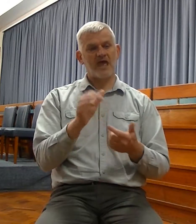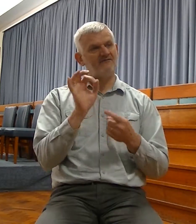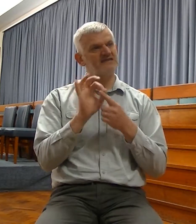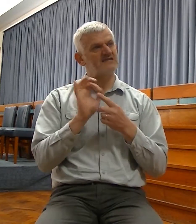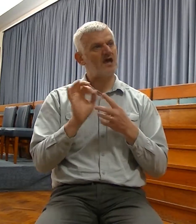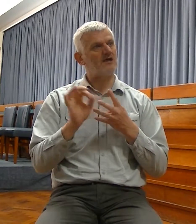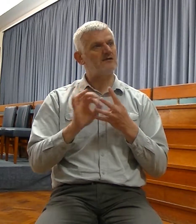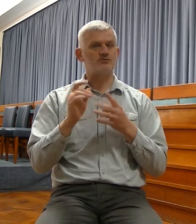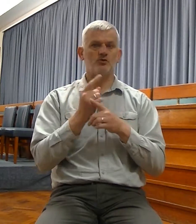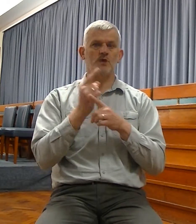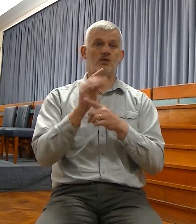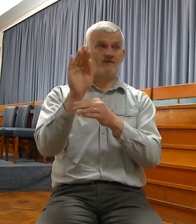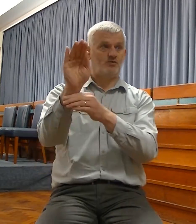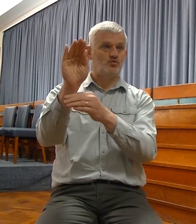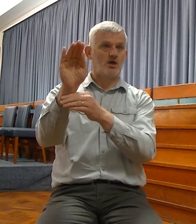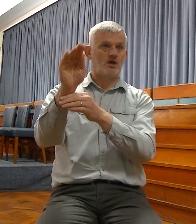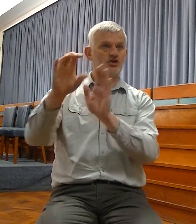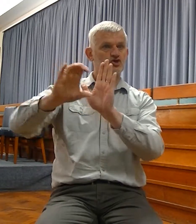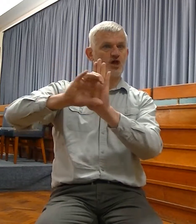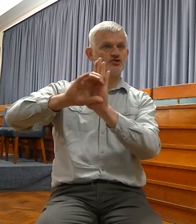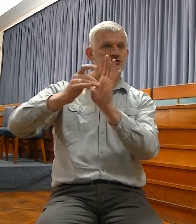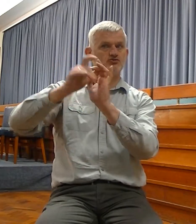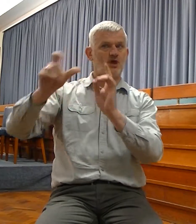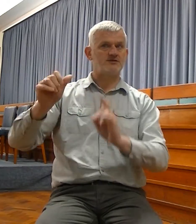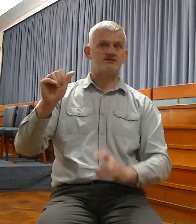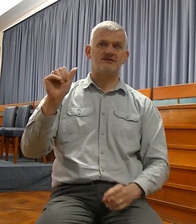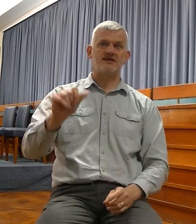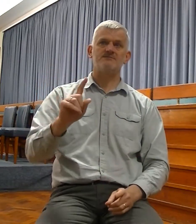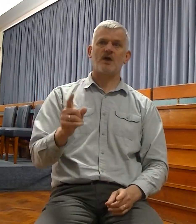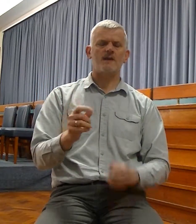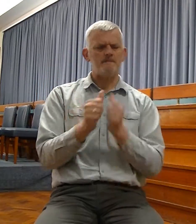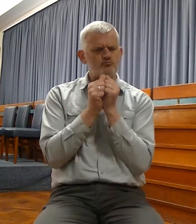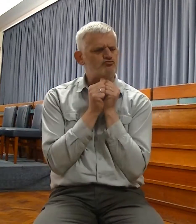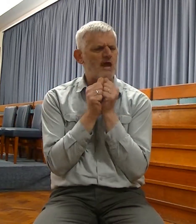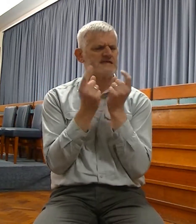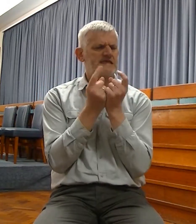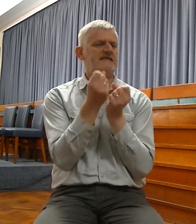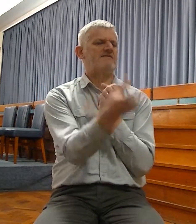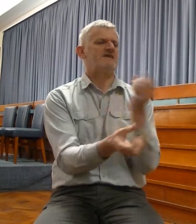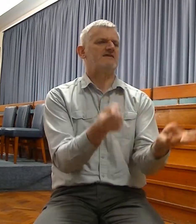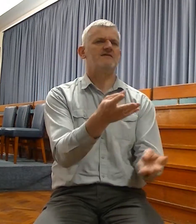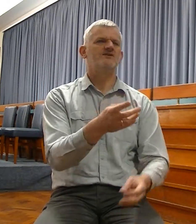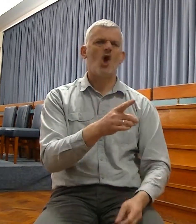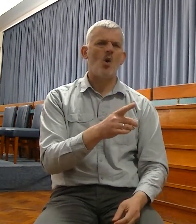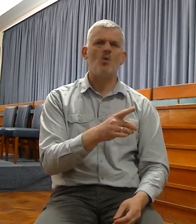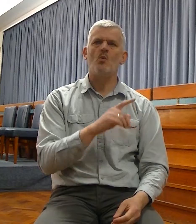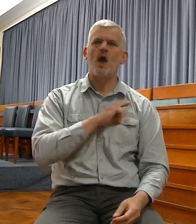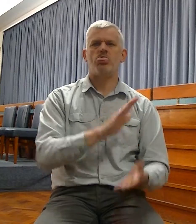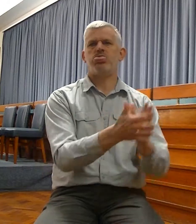before swine, as it were. He doesn't say some of the more sensitive things, such as Isaiah did. And I think